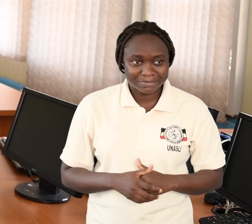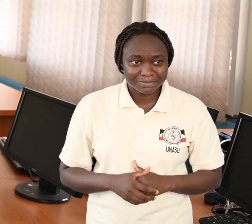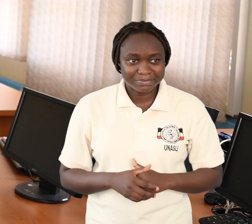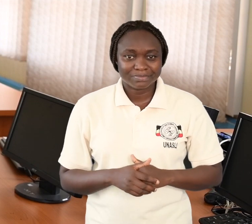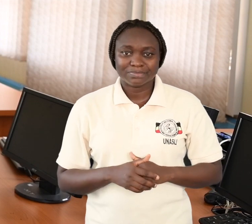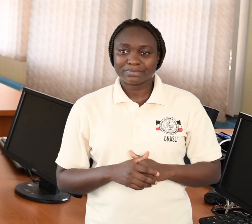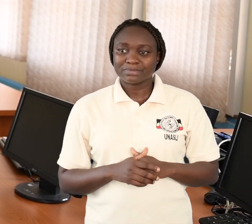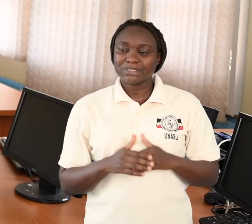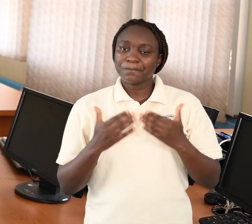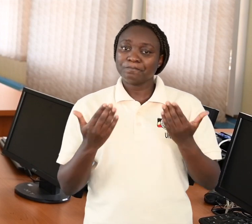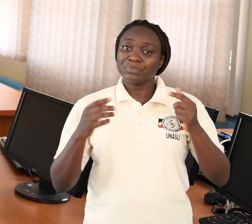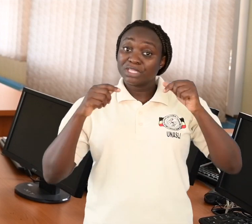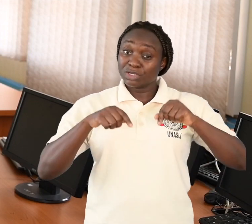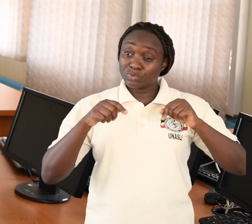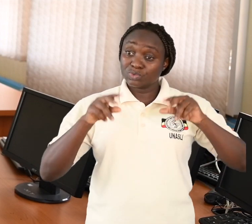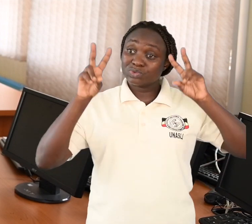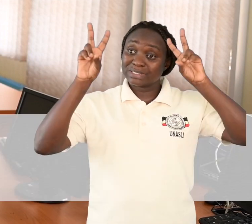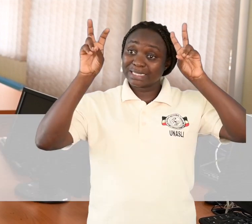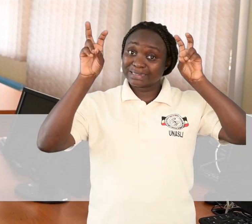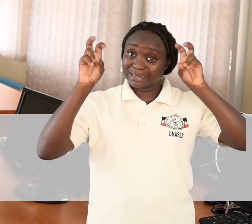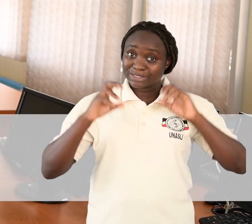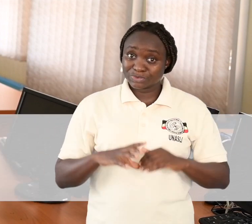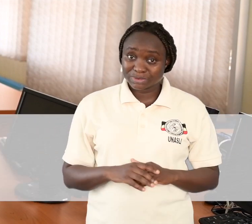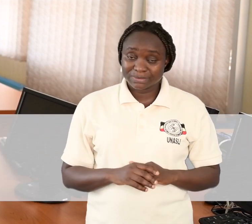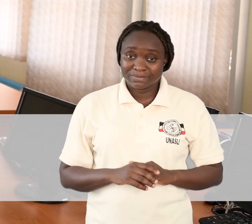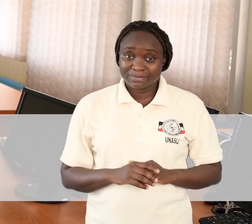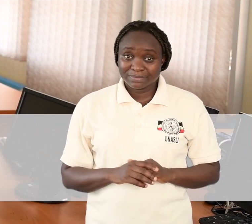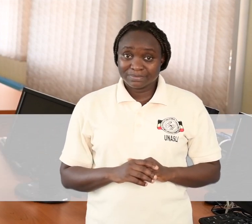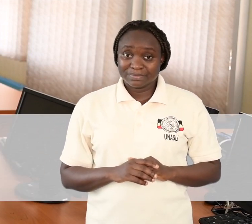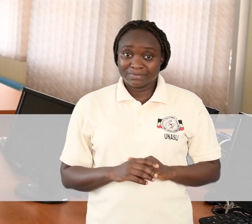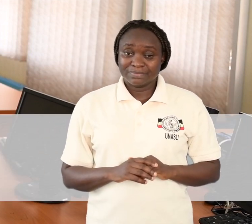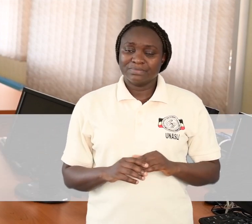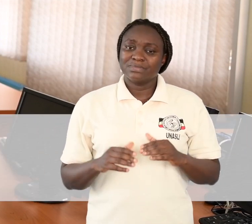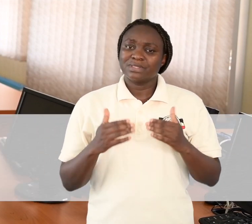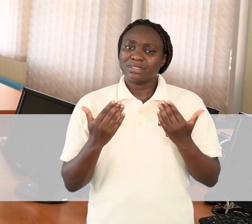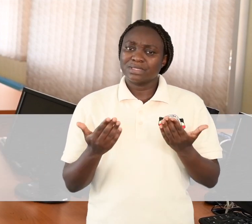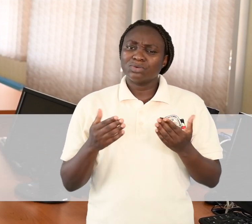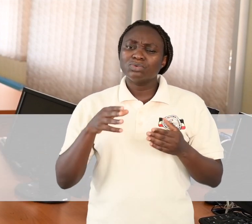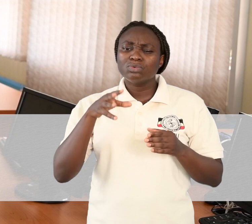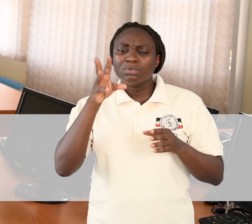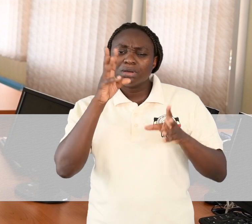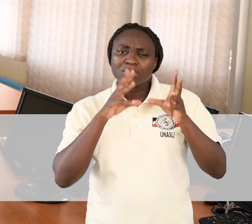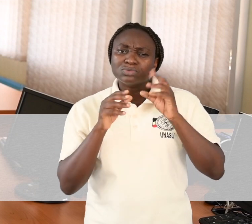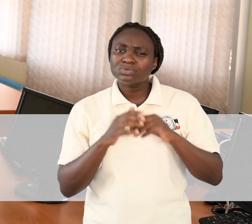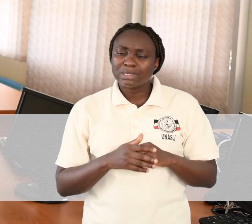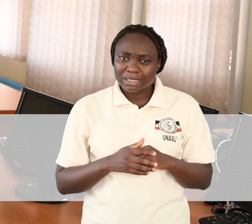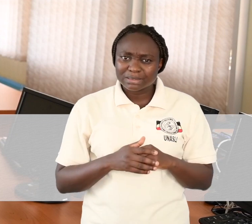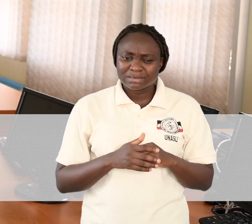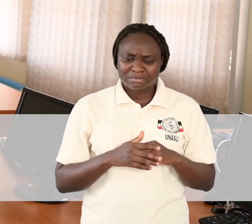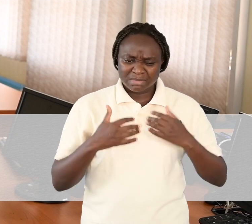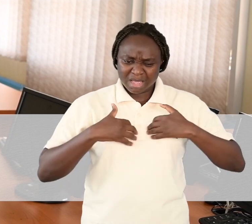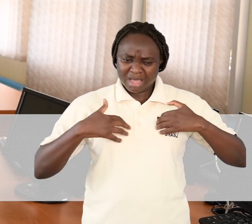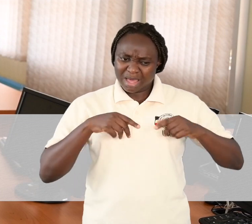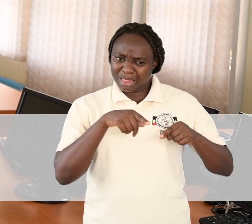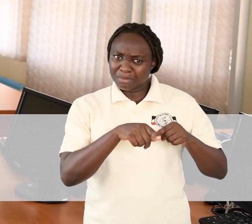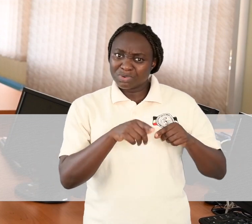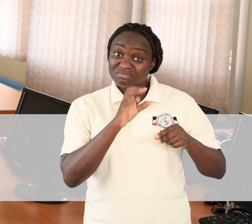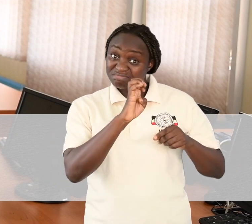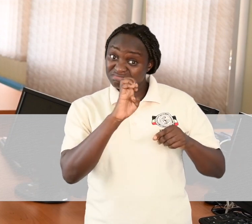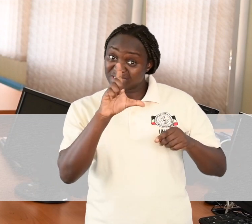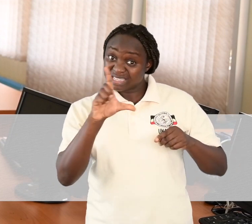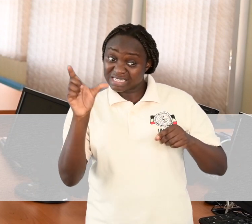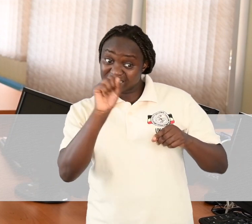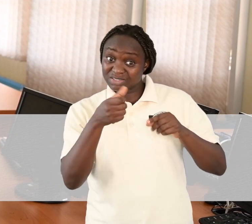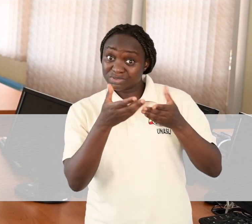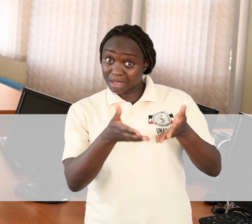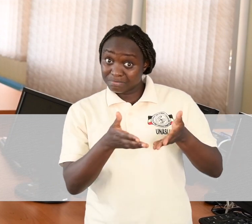Our lesson today will be about animal cells. Because we don't